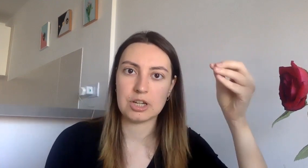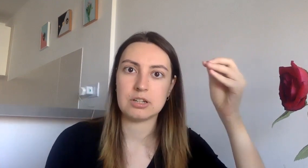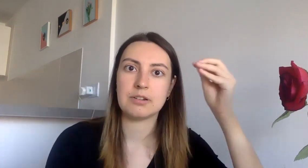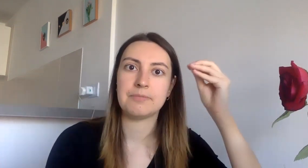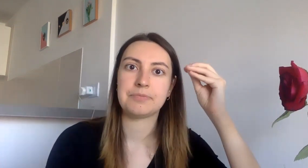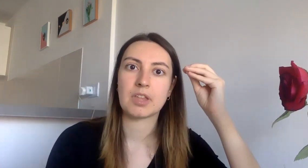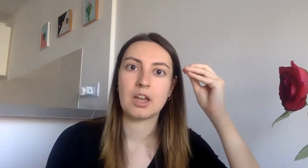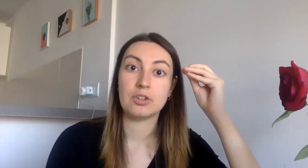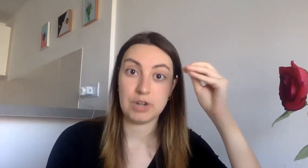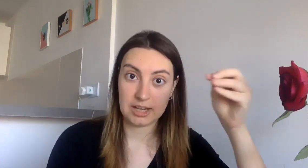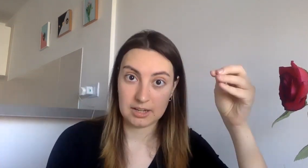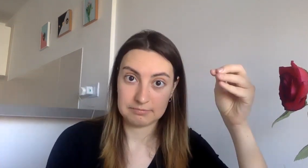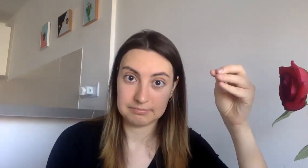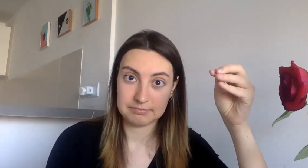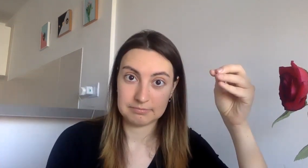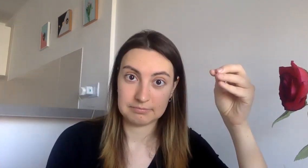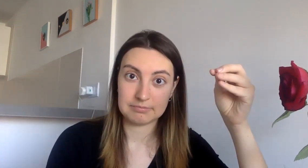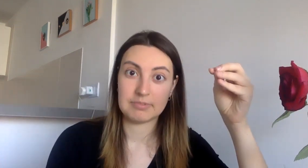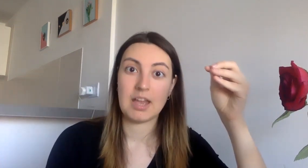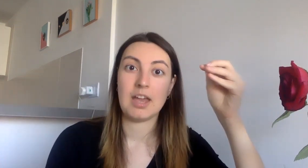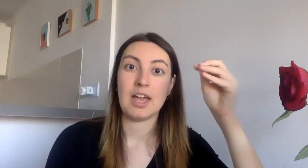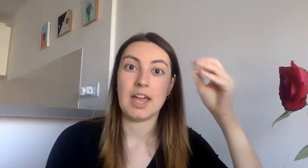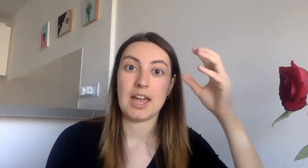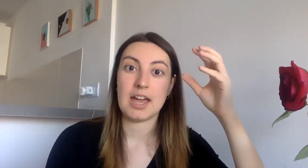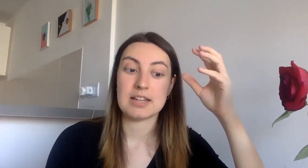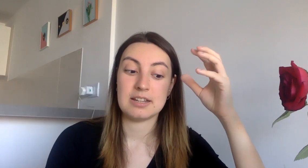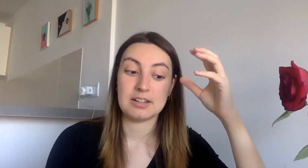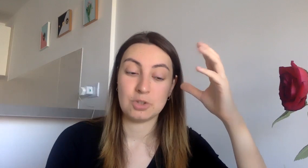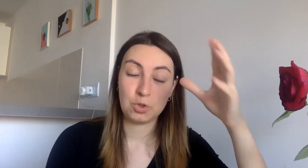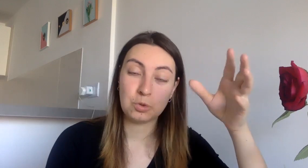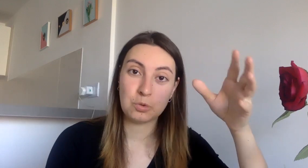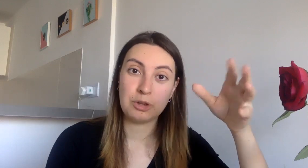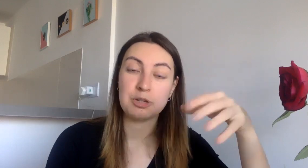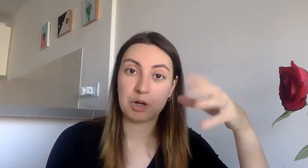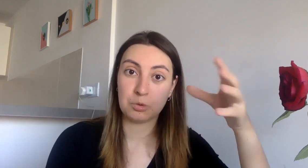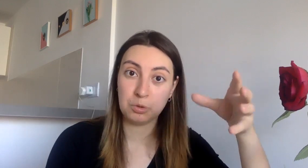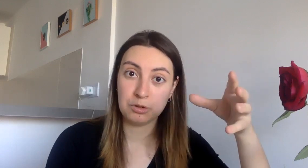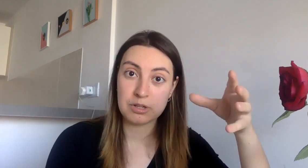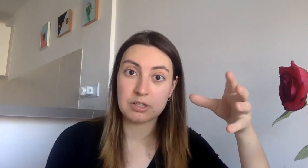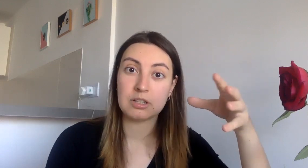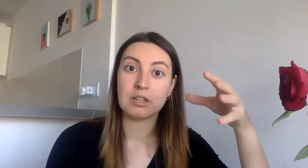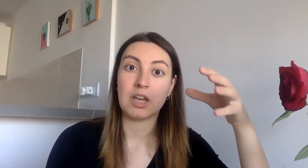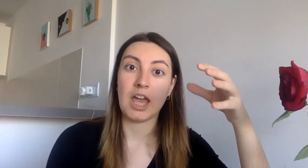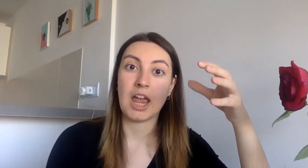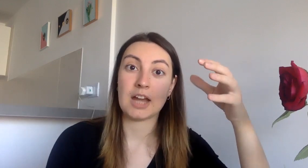drinking and the talk was about wars and